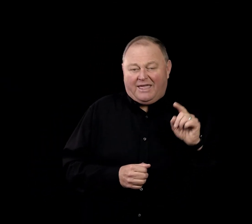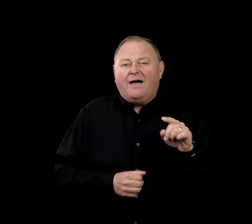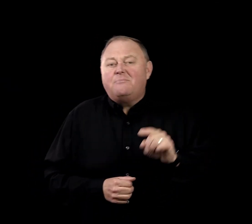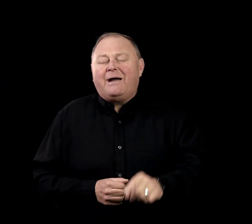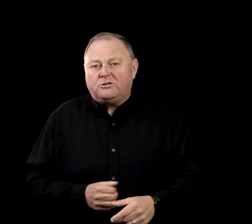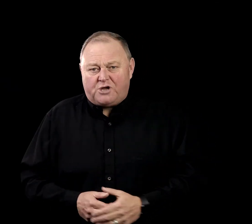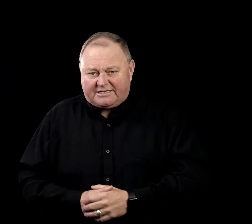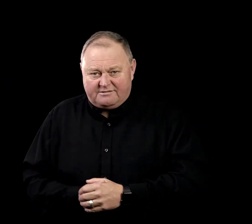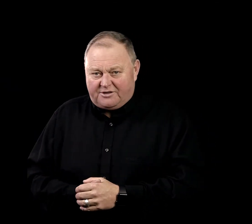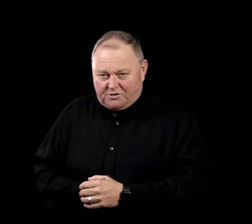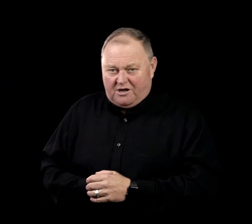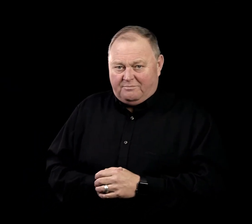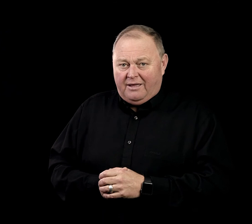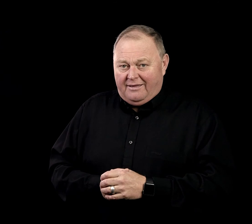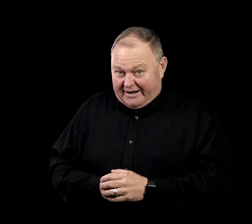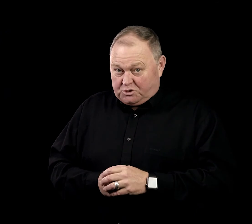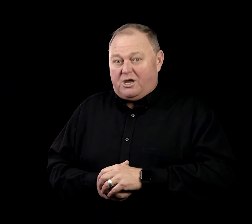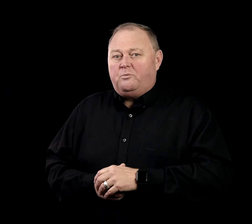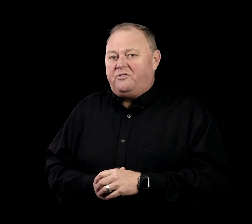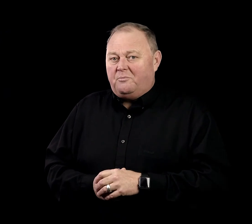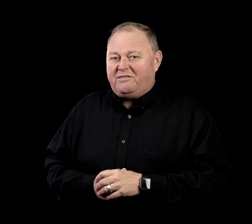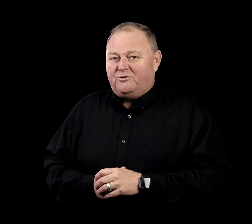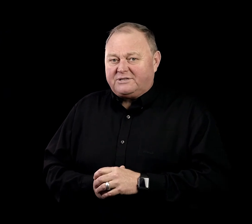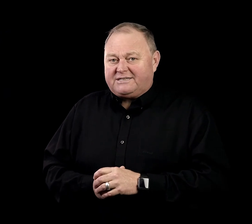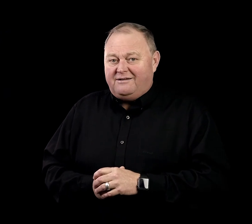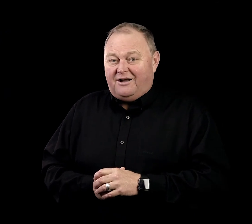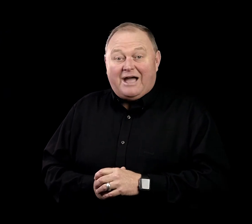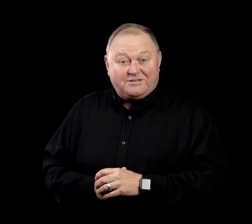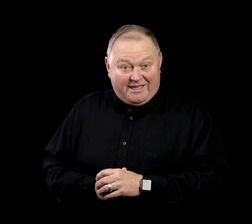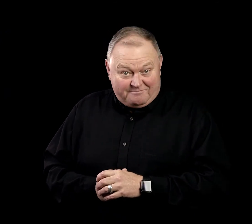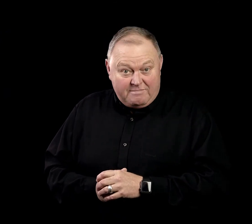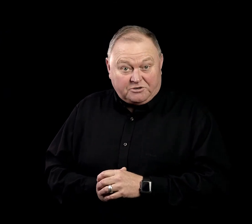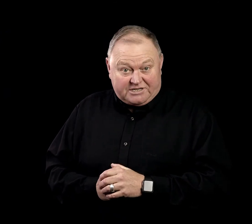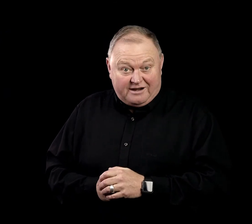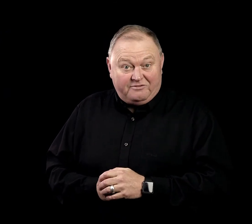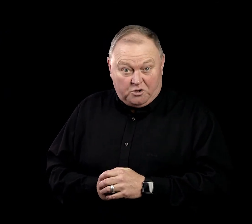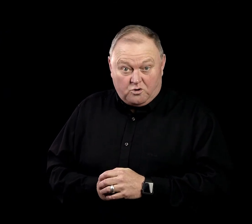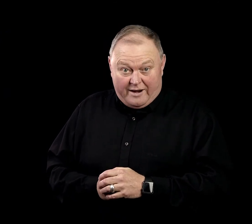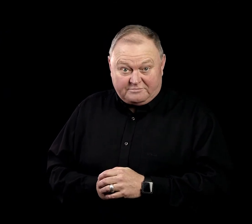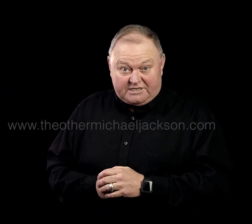theothermichaeljackson.com and I'll share with you my thoughts on how to get the most out of your MC.